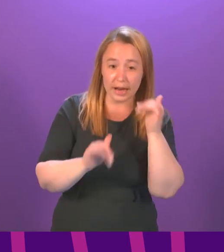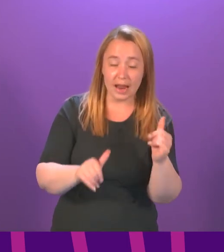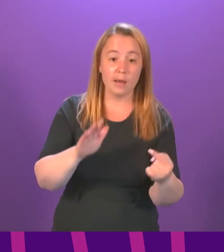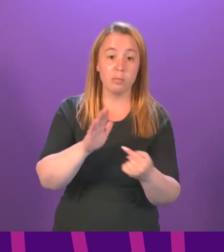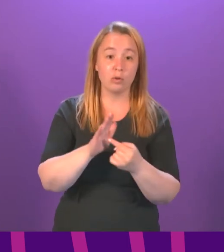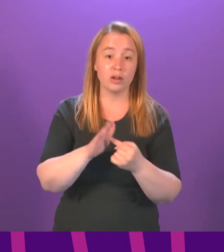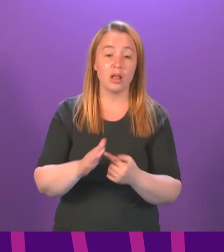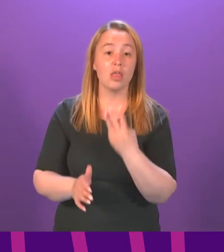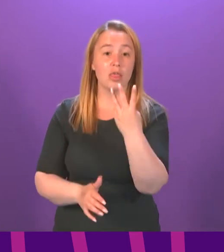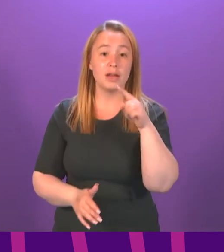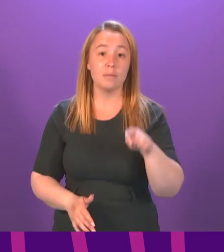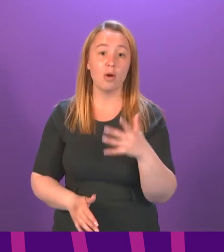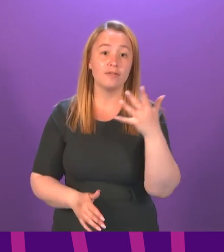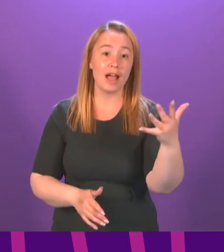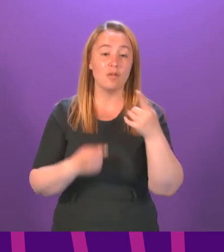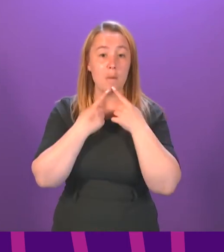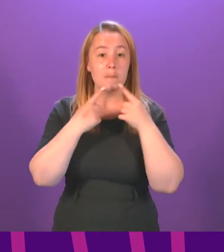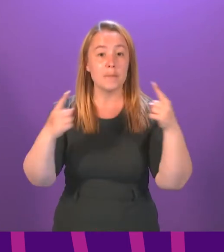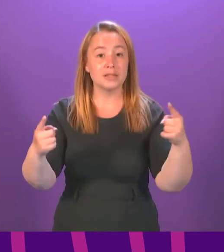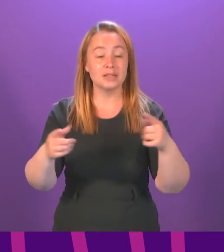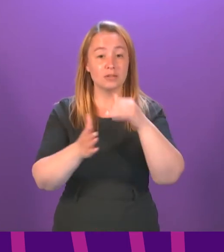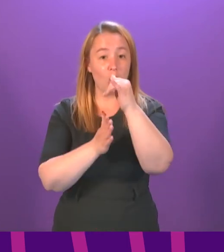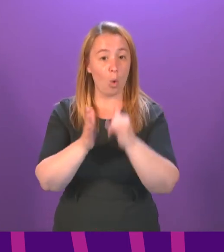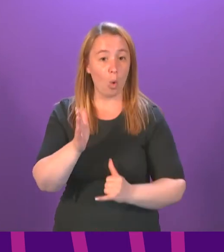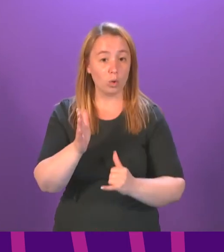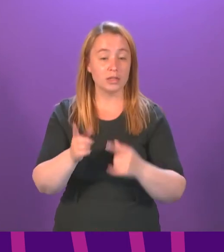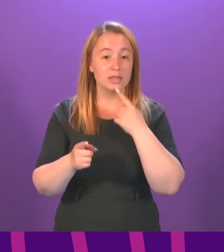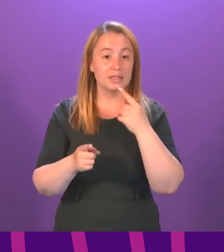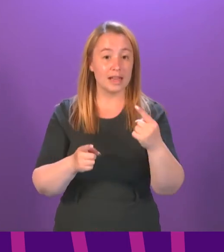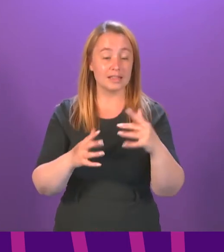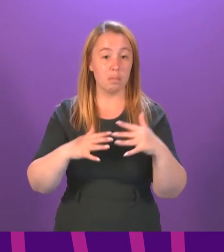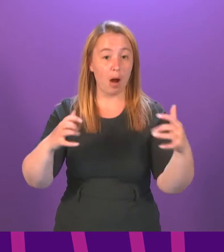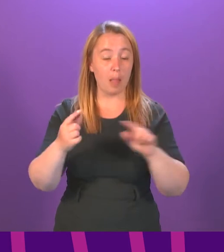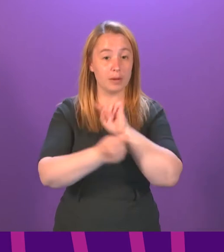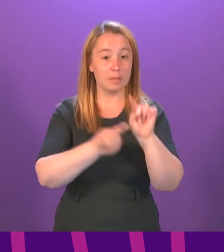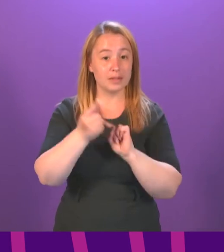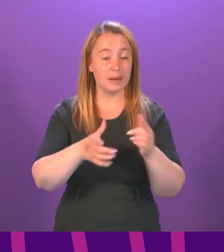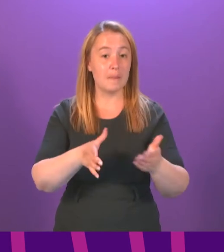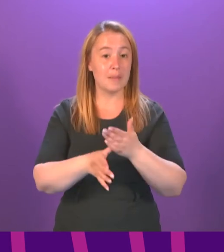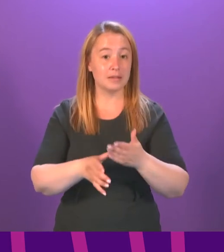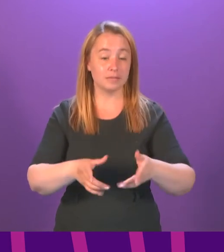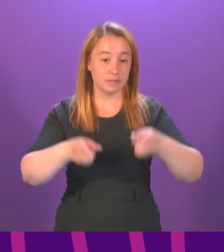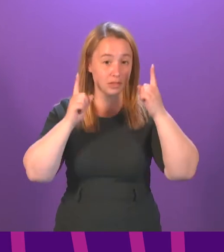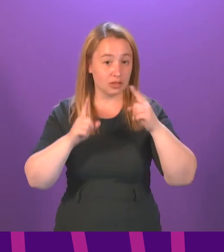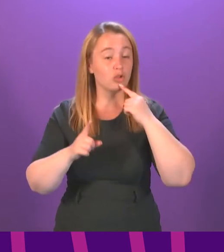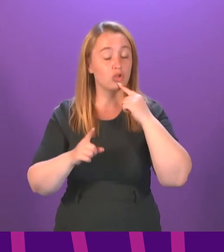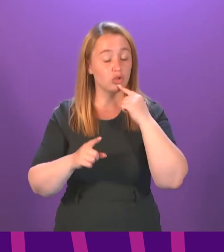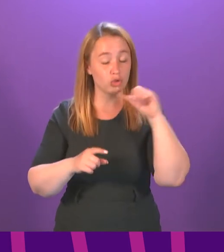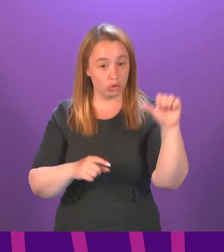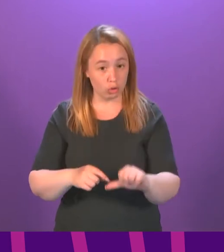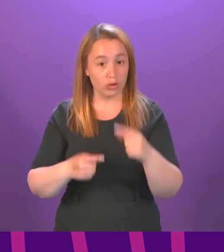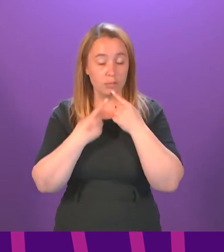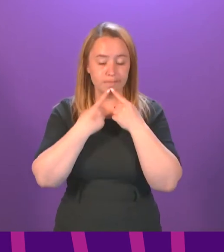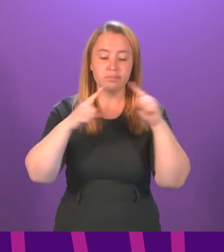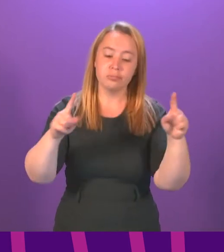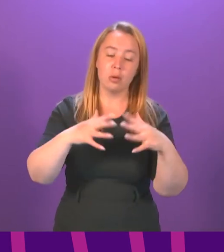Paragraph 3.5 of the ministerial code states that when the parliament is meeting, ministers should ensure that important announcements of government policy are made in the